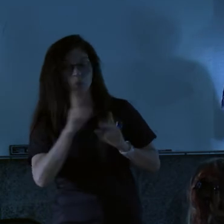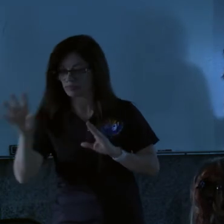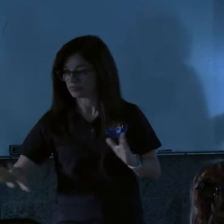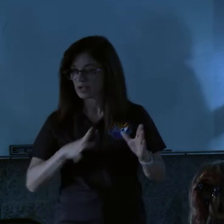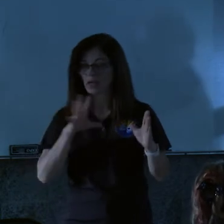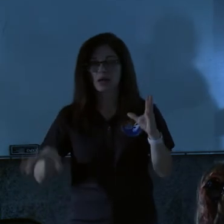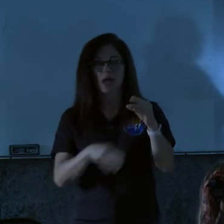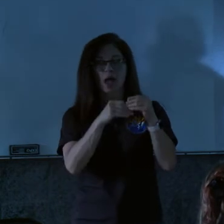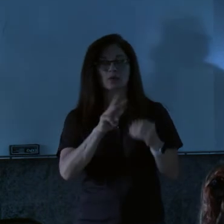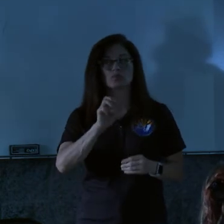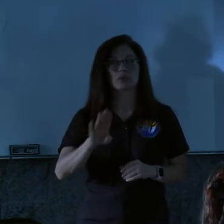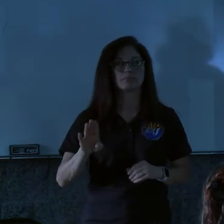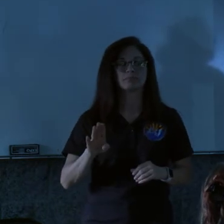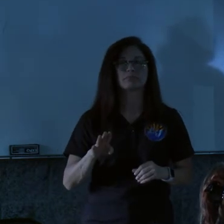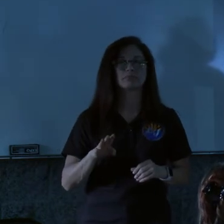put it up on the web.